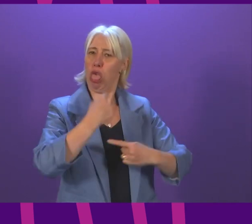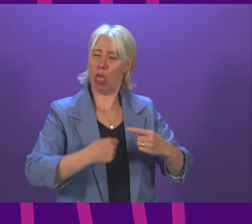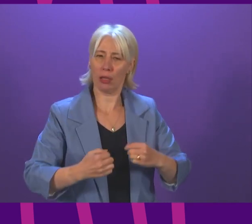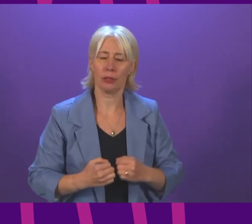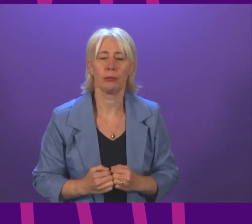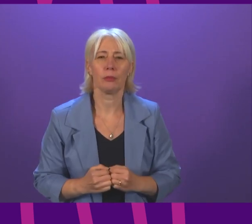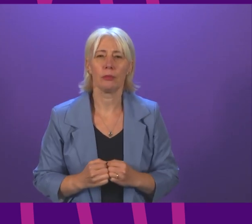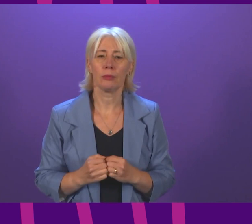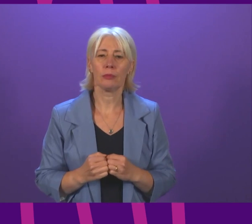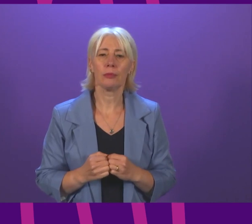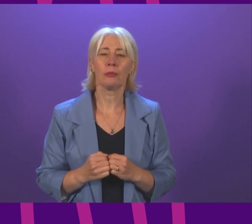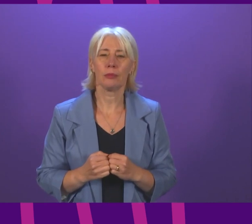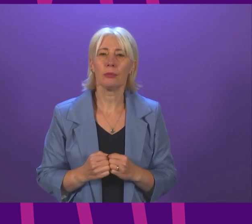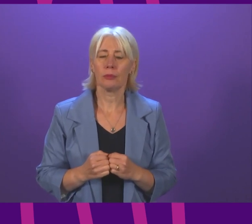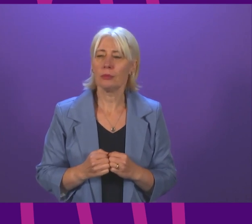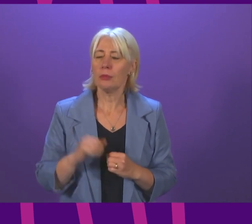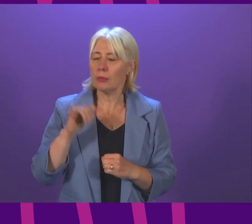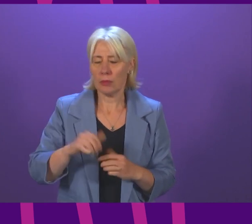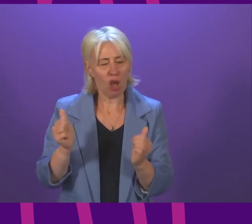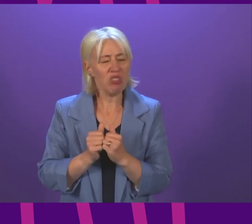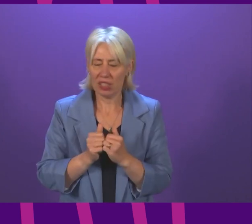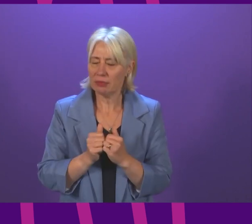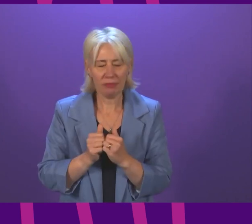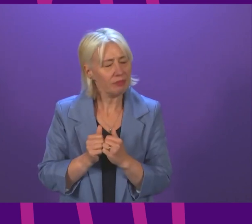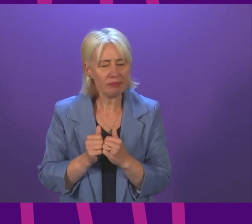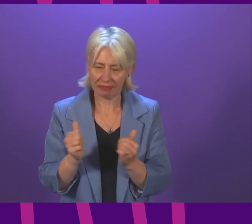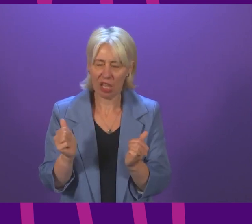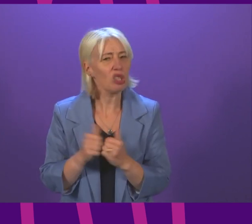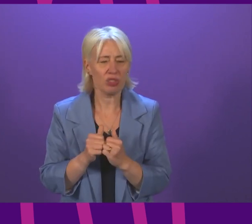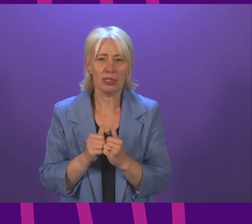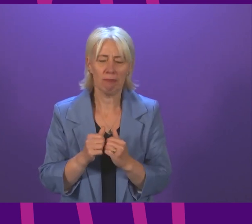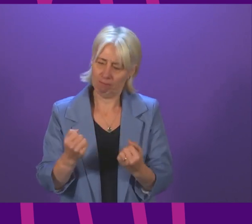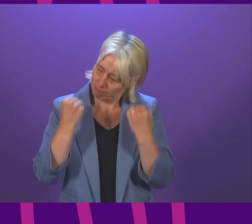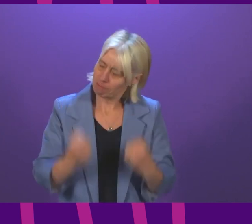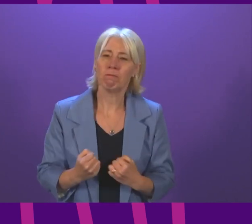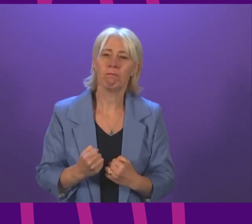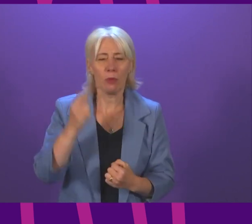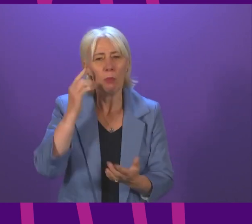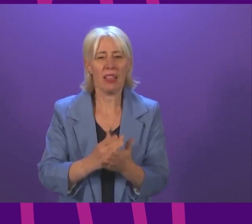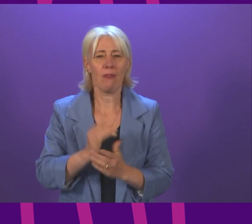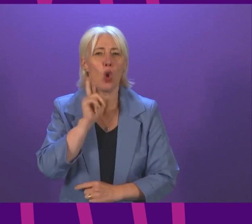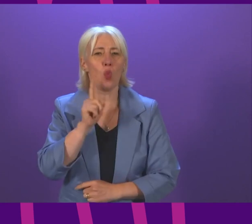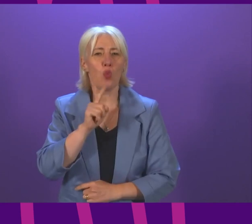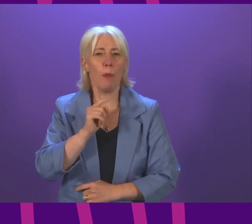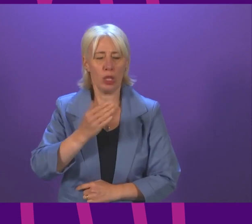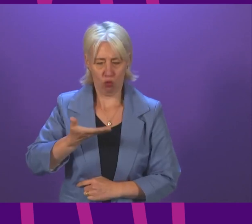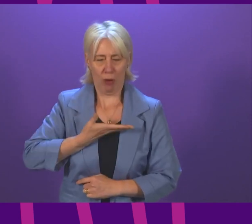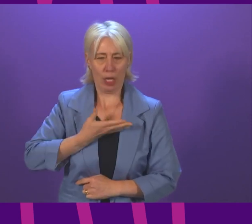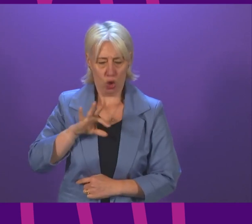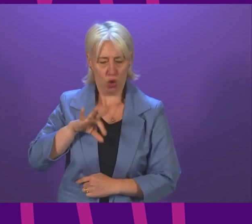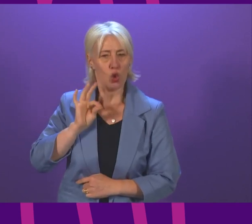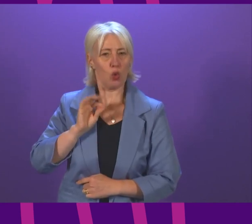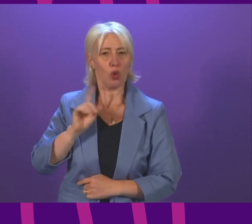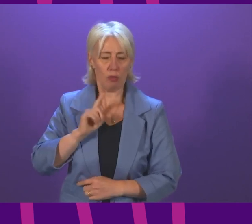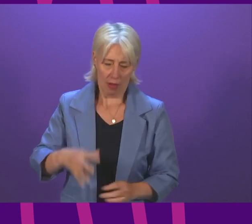First Minister yes I agree wholeheartedly I am a very strong believer in a woman's right to choose on the issue